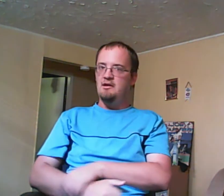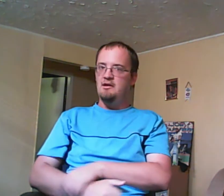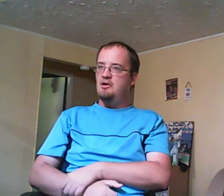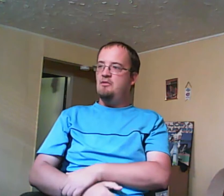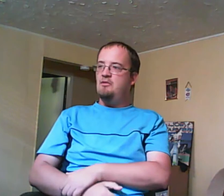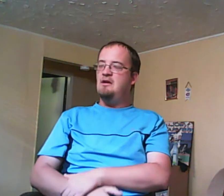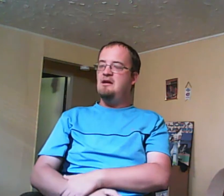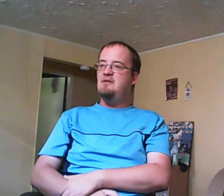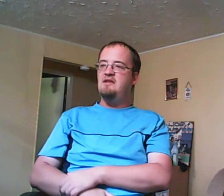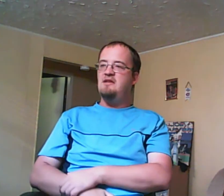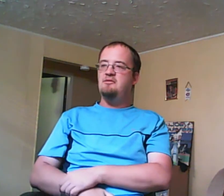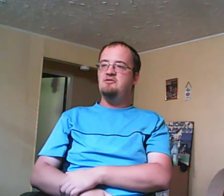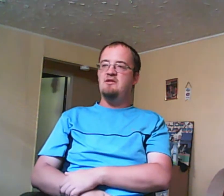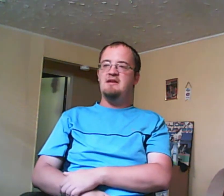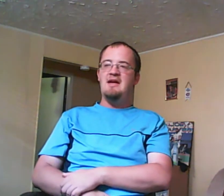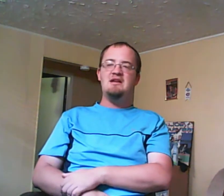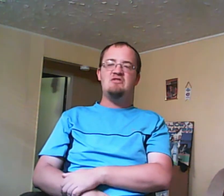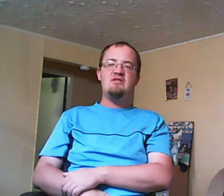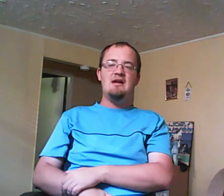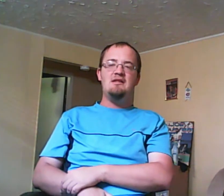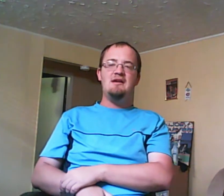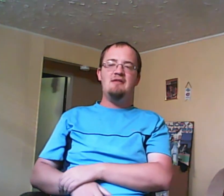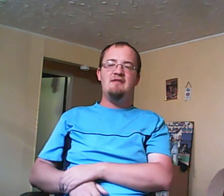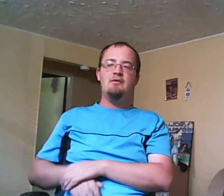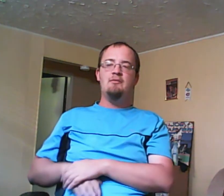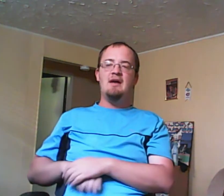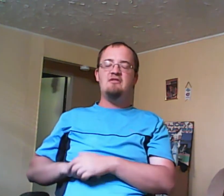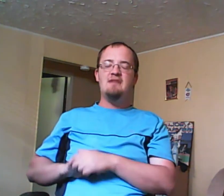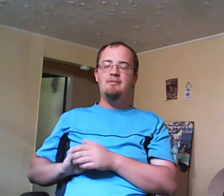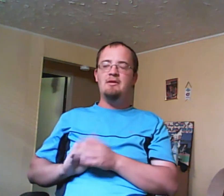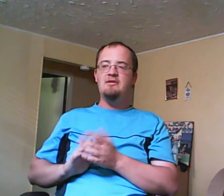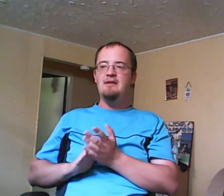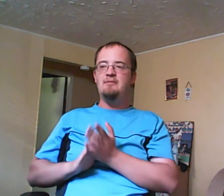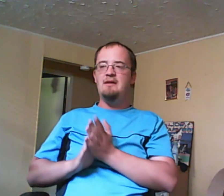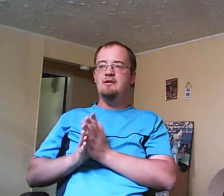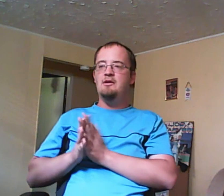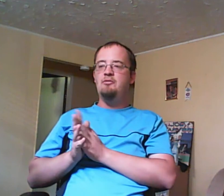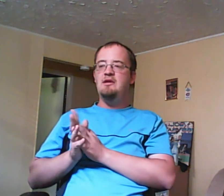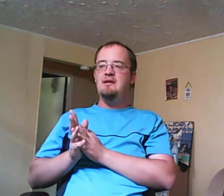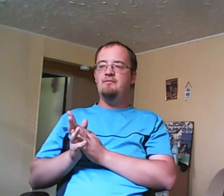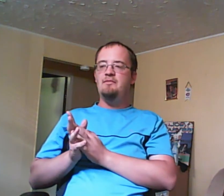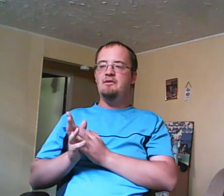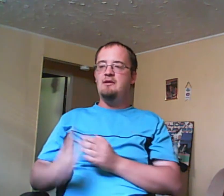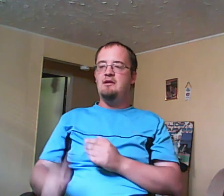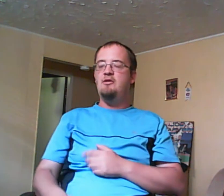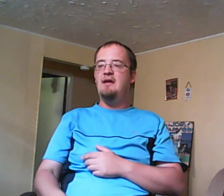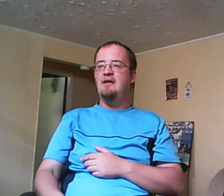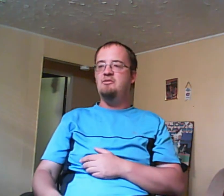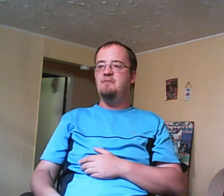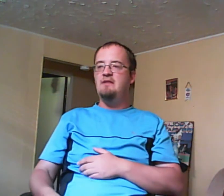But anyway, Sig joins the gang. He tries to get out of the gang. Maya tries to help Sig out by putting him in her house but unfortunately Maya